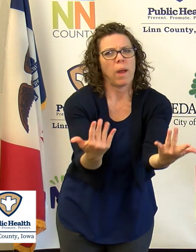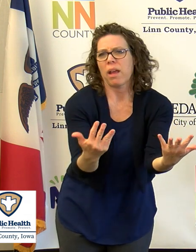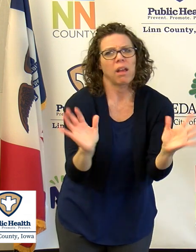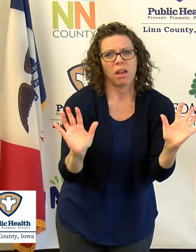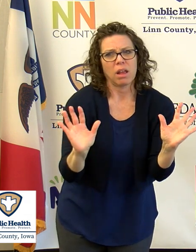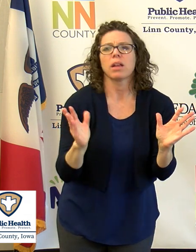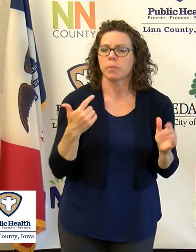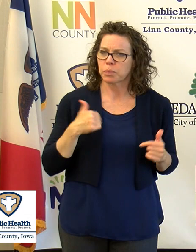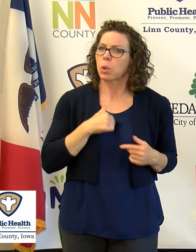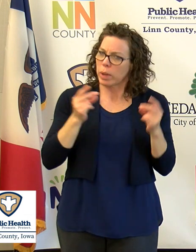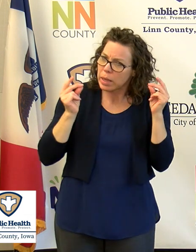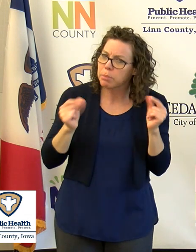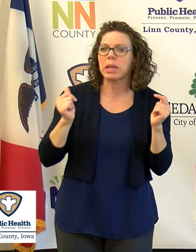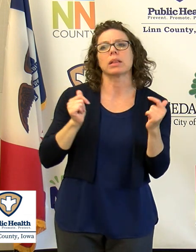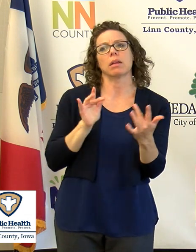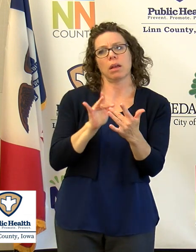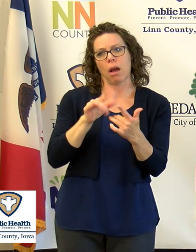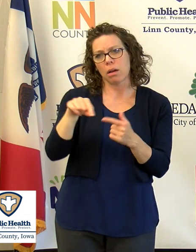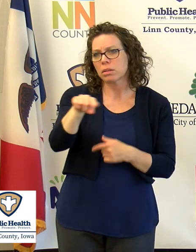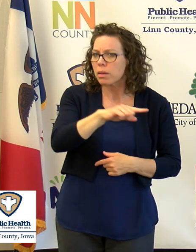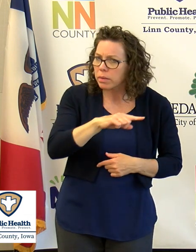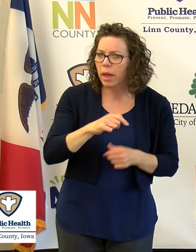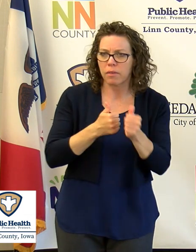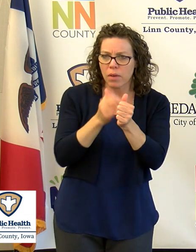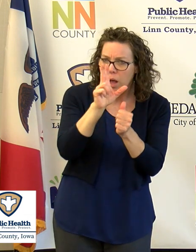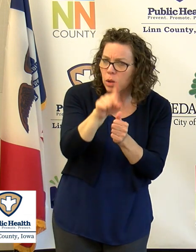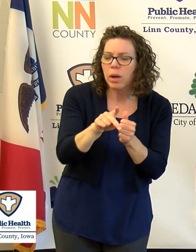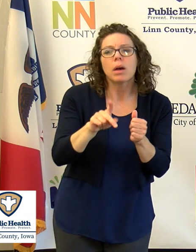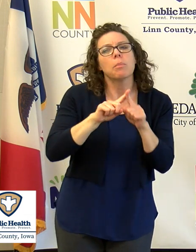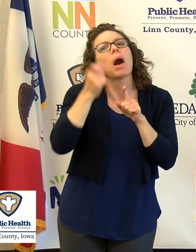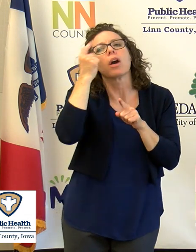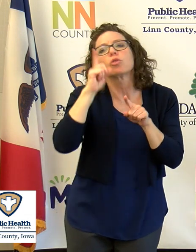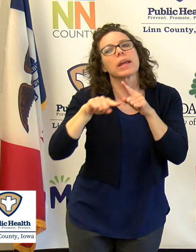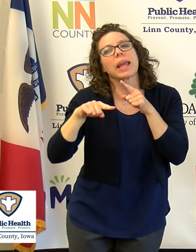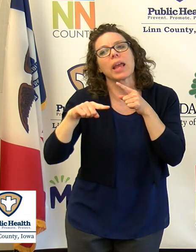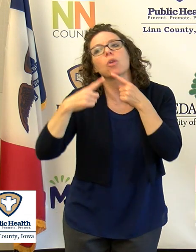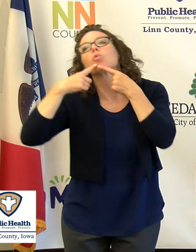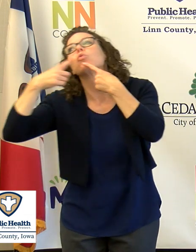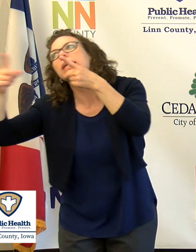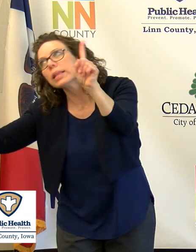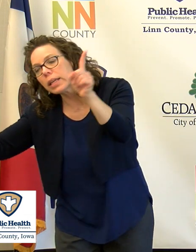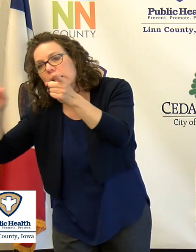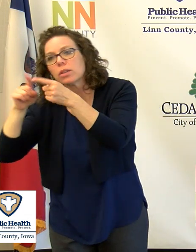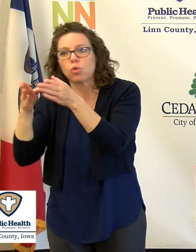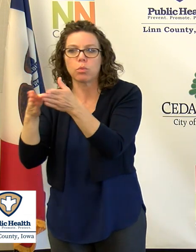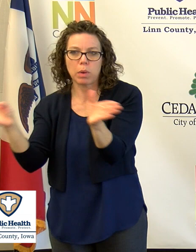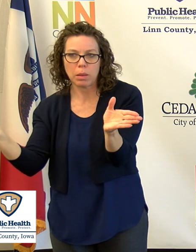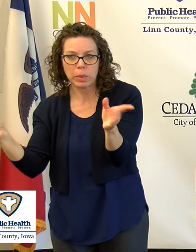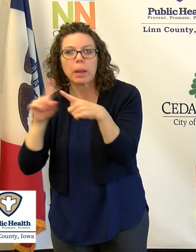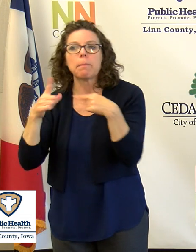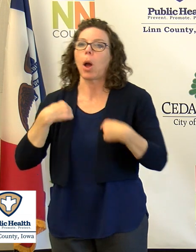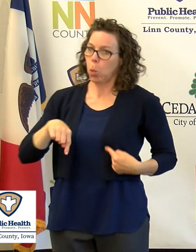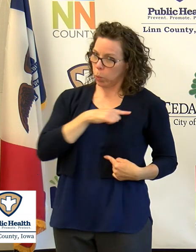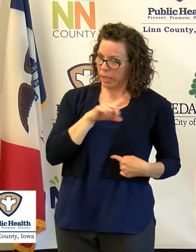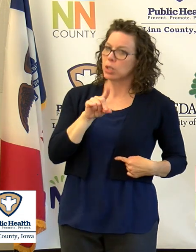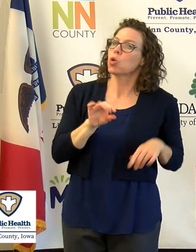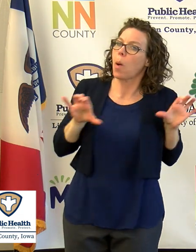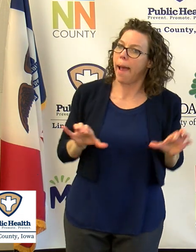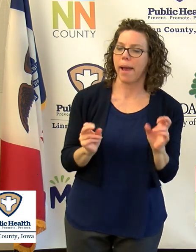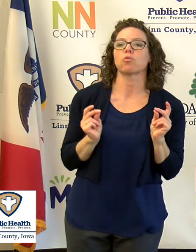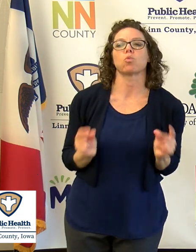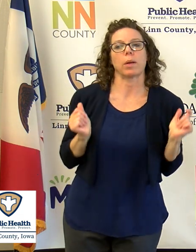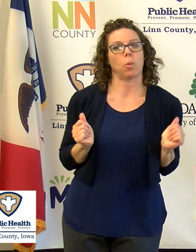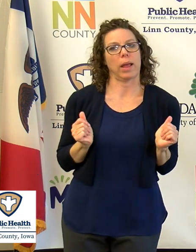definition. We can't release that information to the general public until they meet that definition, but we try to intervene as quickly as